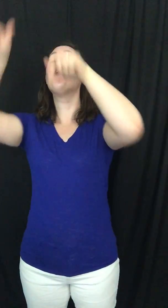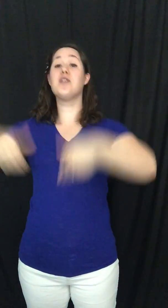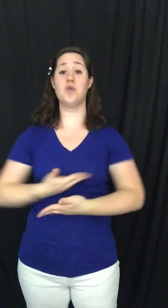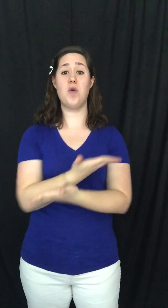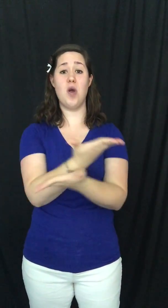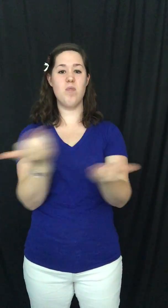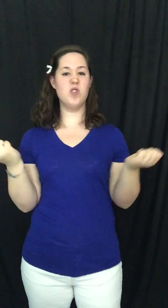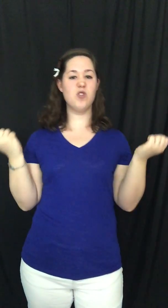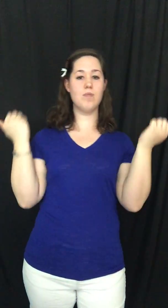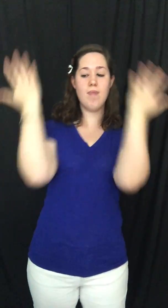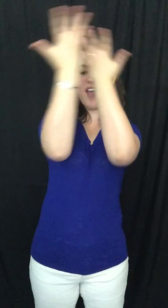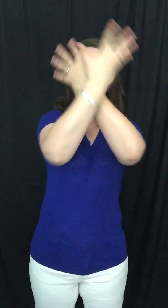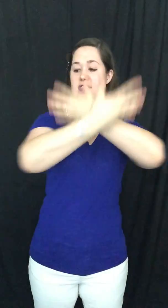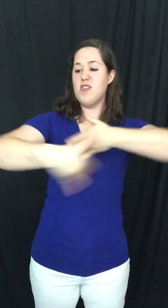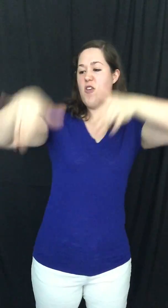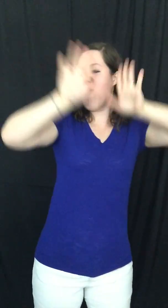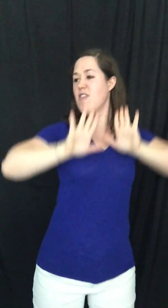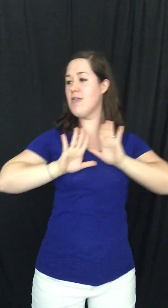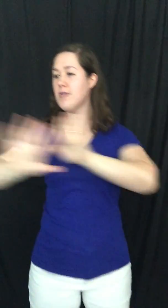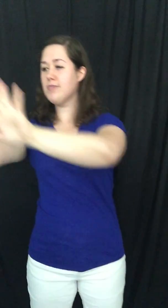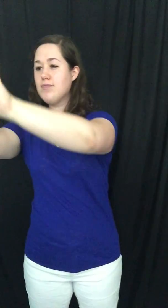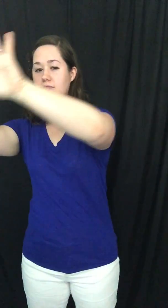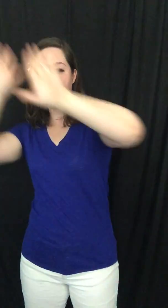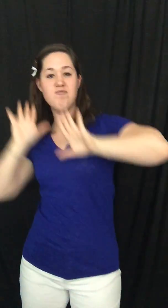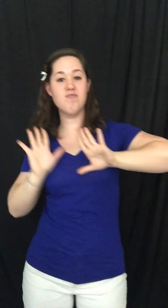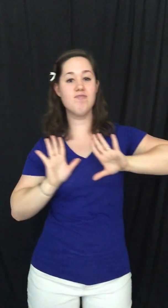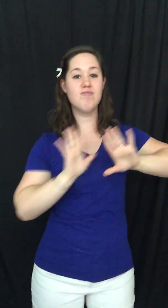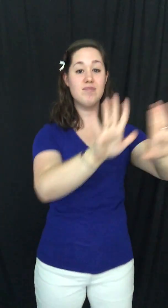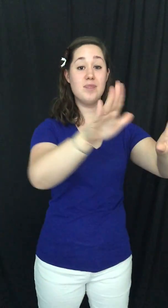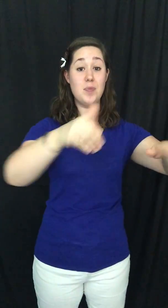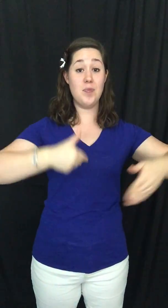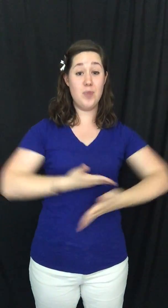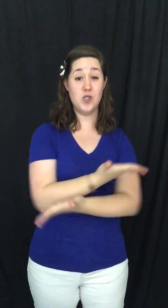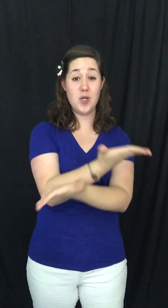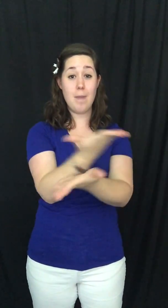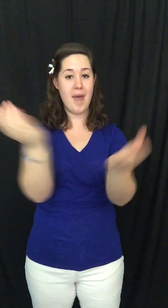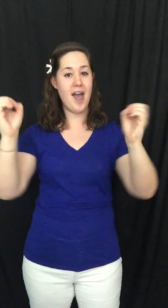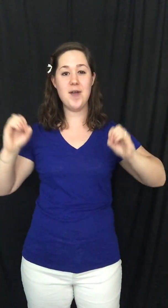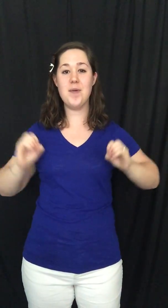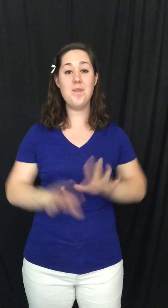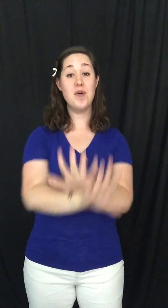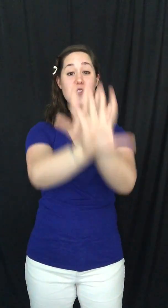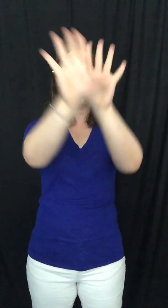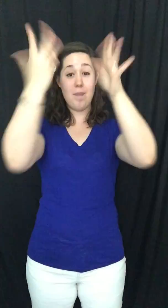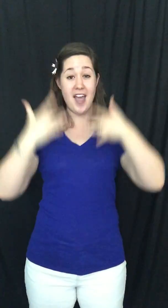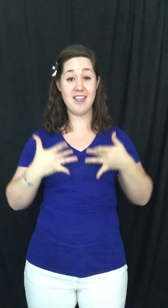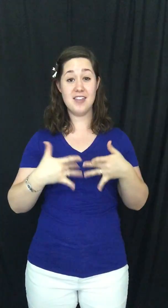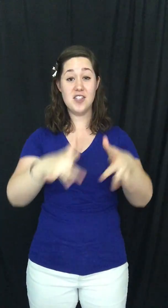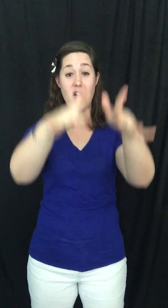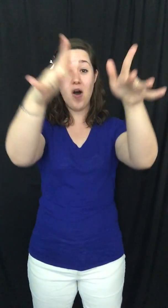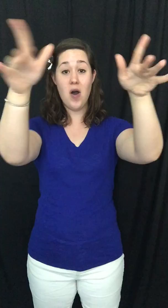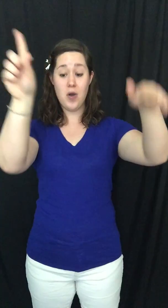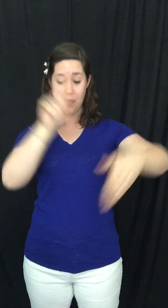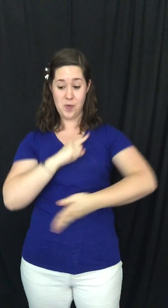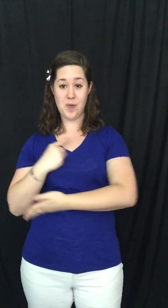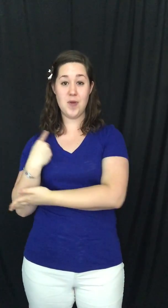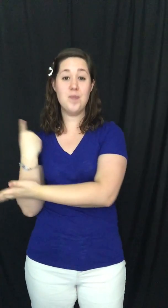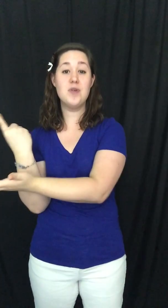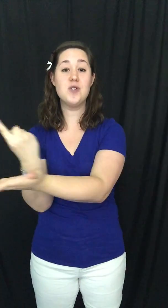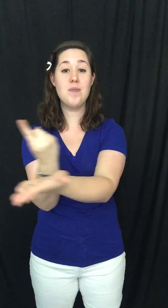We are pushing back the dark Yeah We are pushing back, pushing back the dark Yeah, pushing